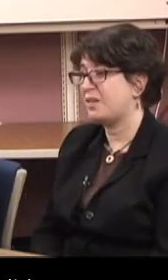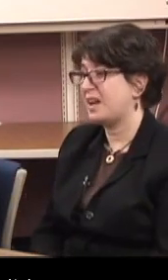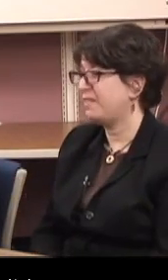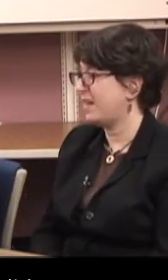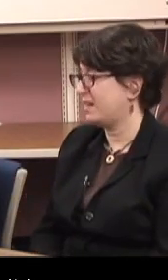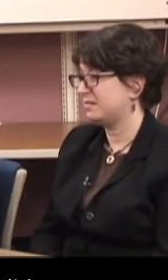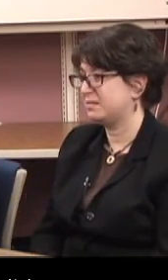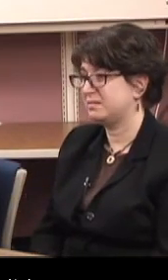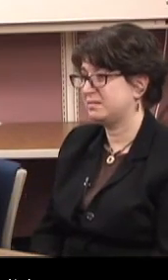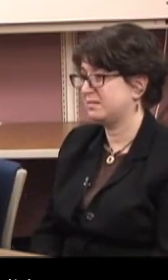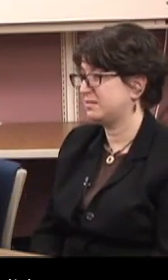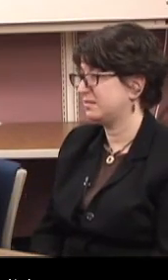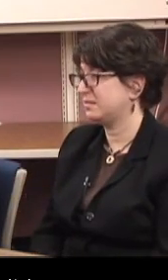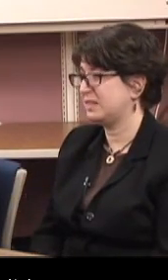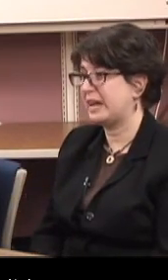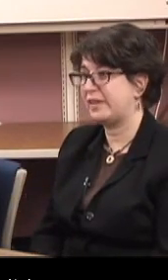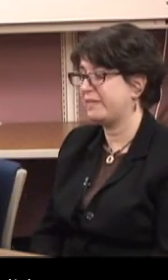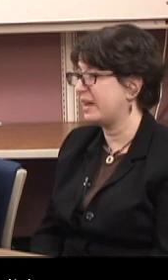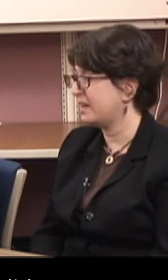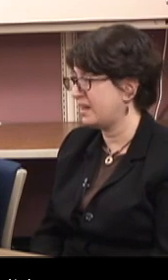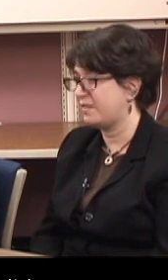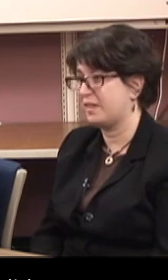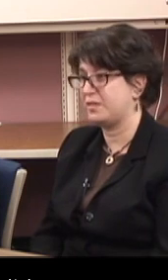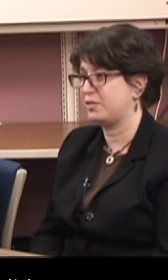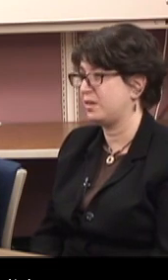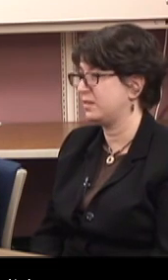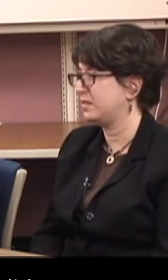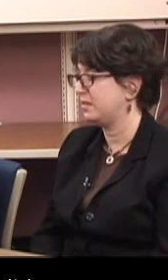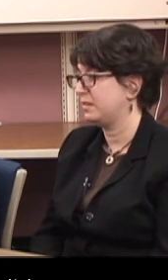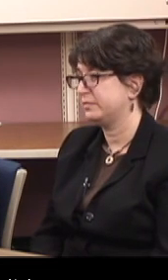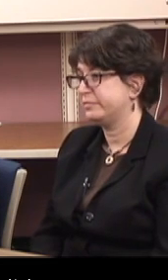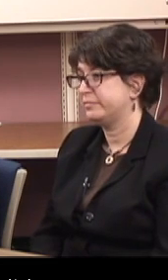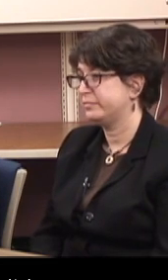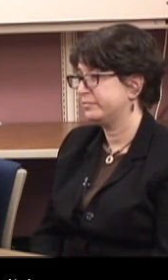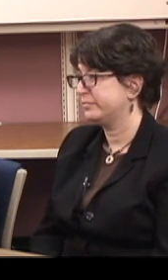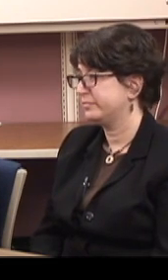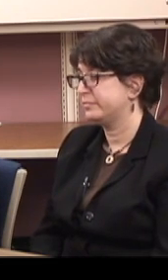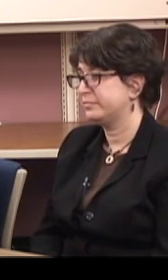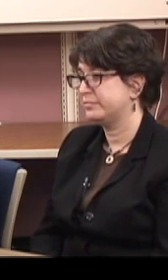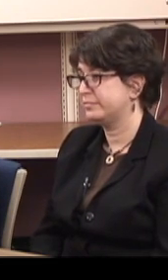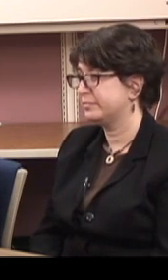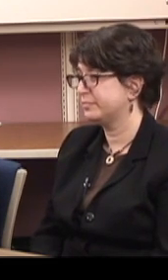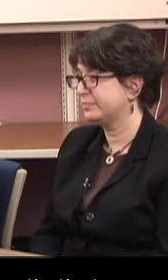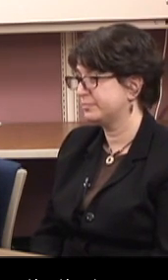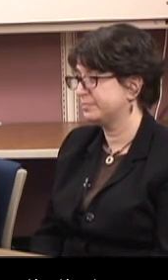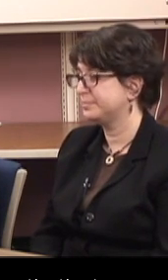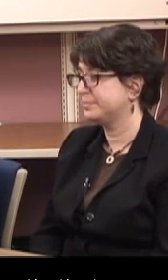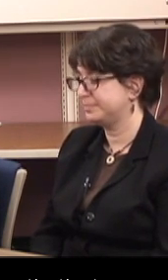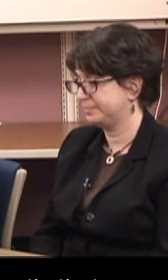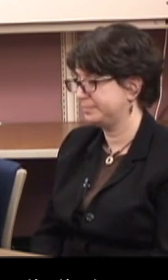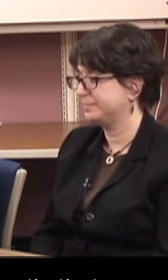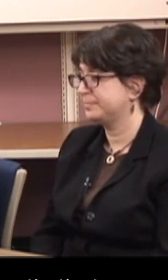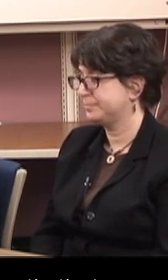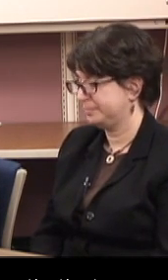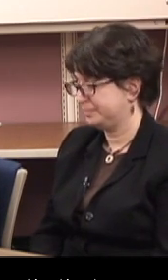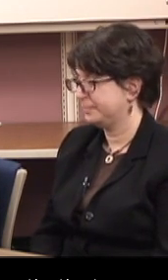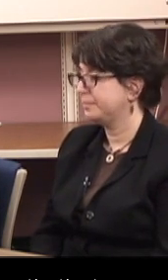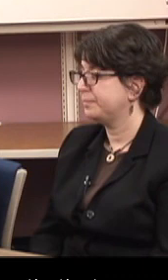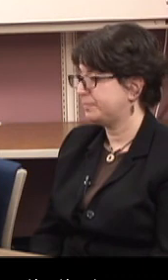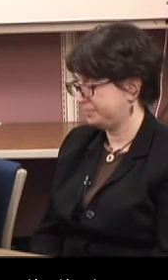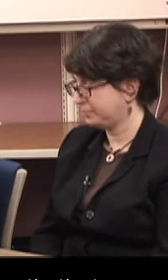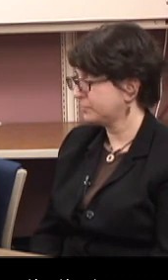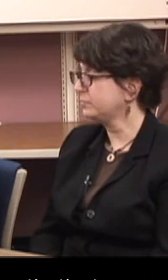I don't have that. Yeah, don't have any kind of health insurance. Okay. And if you're on SSI,